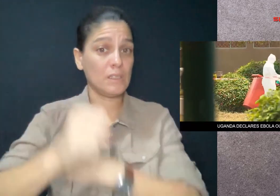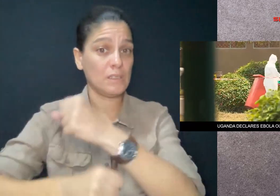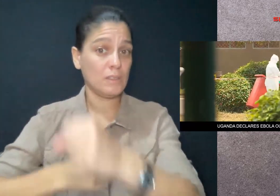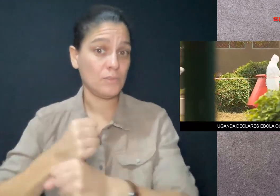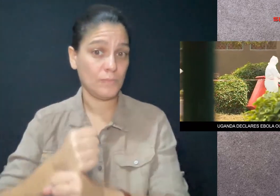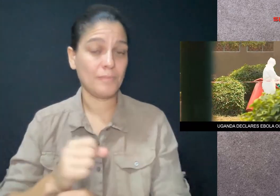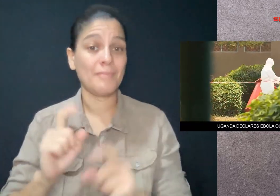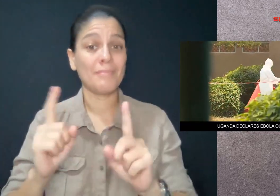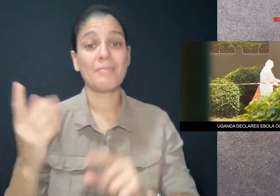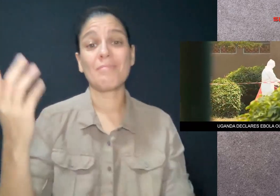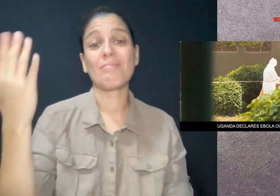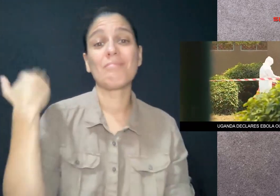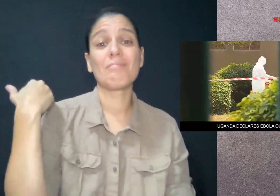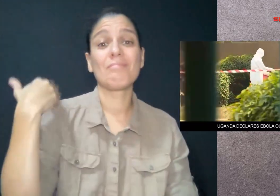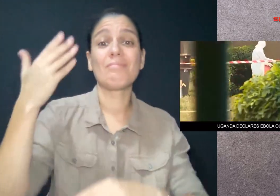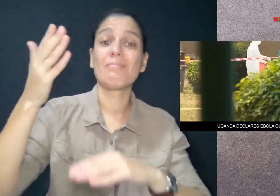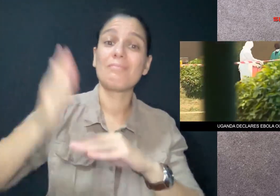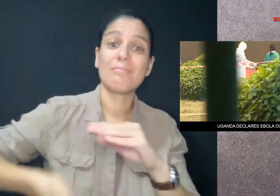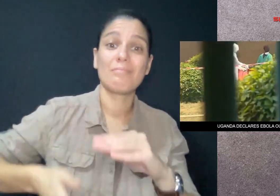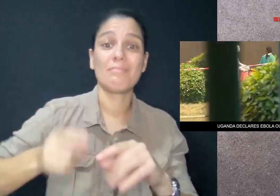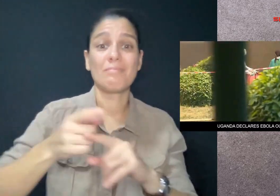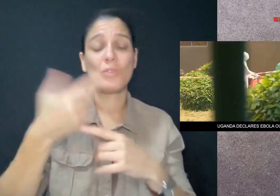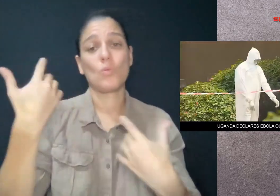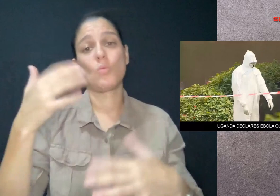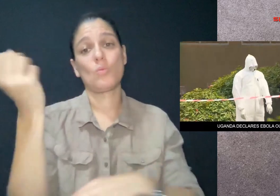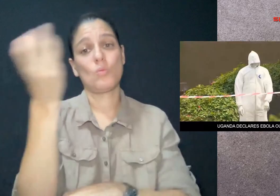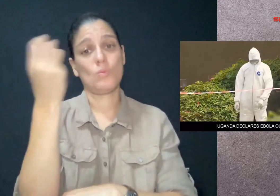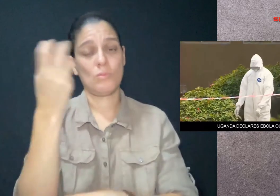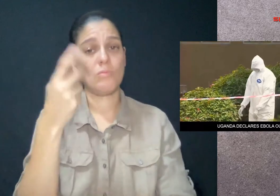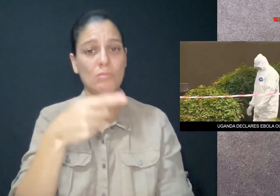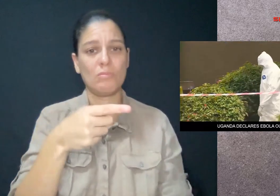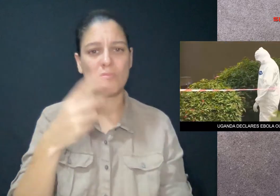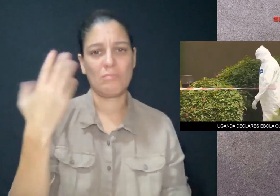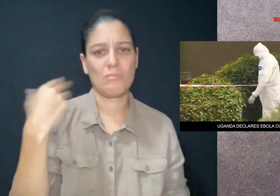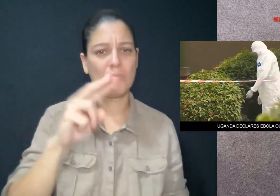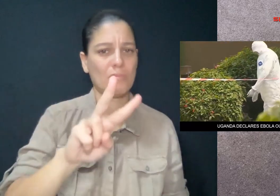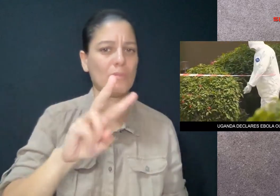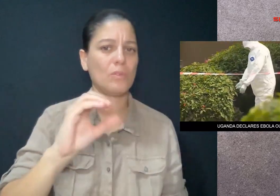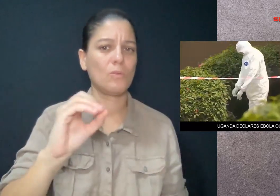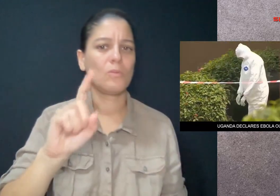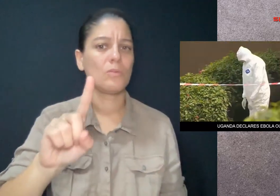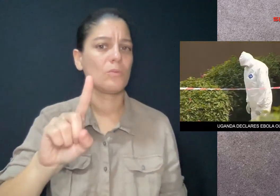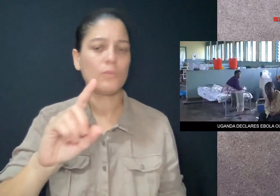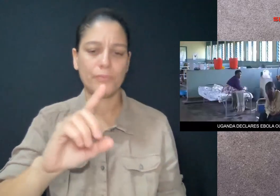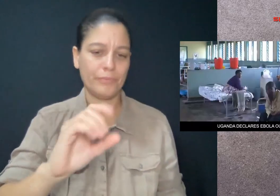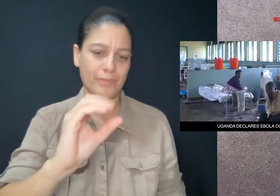The last reported outbreak was in 2012.